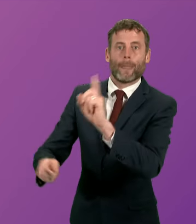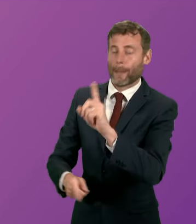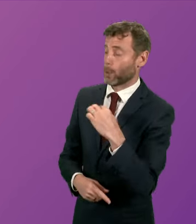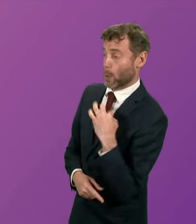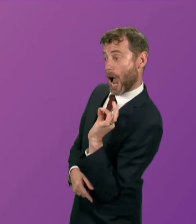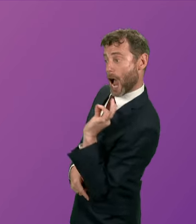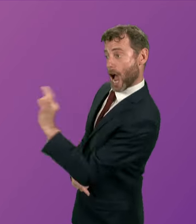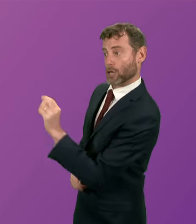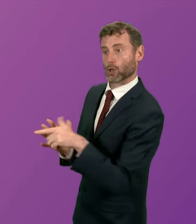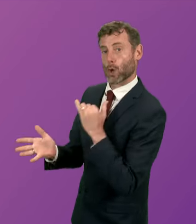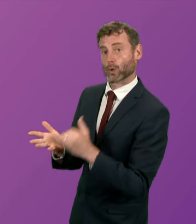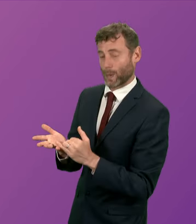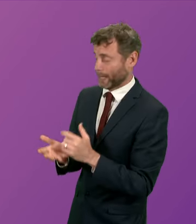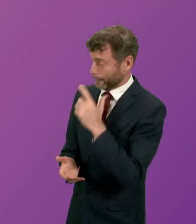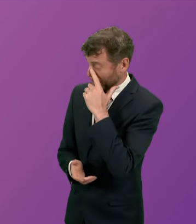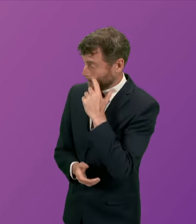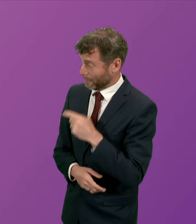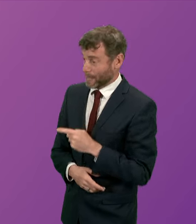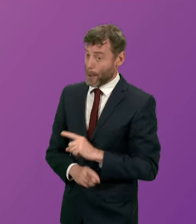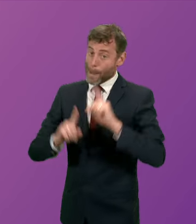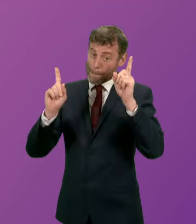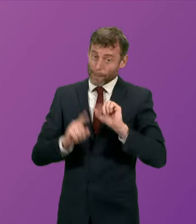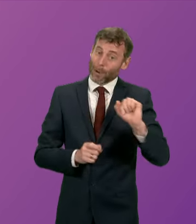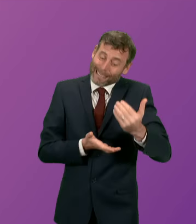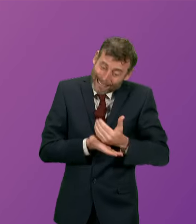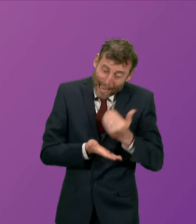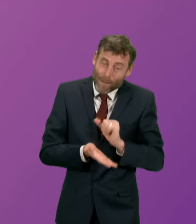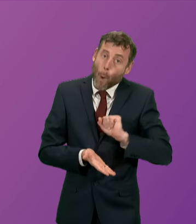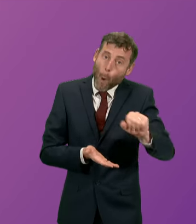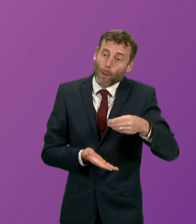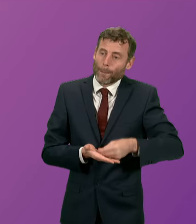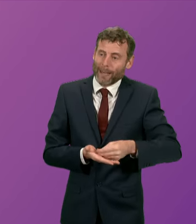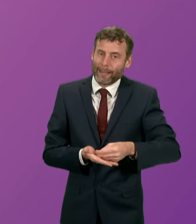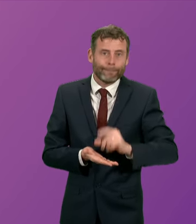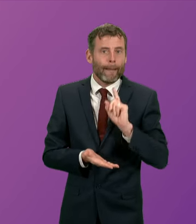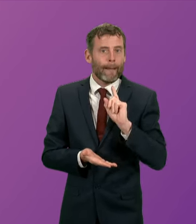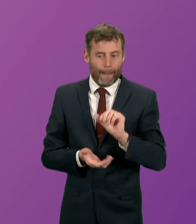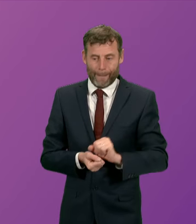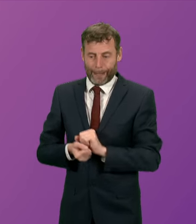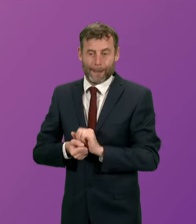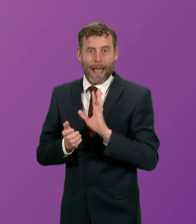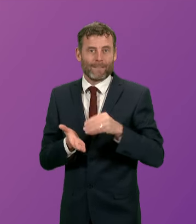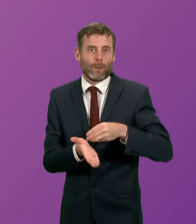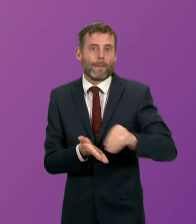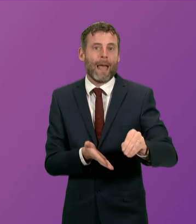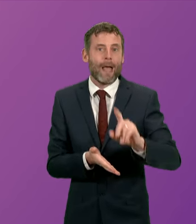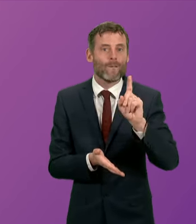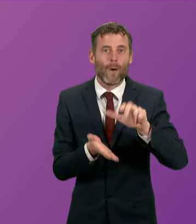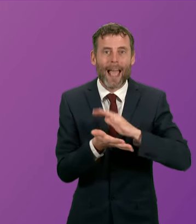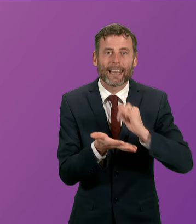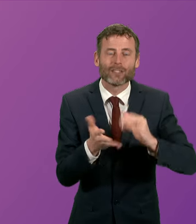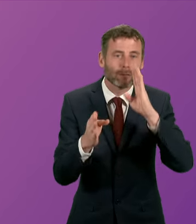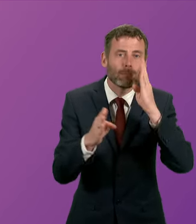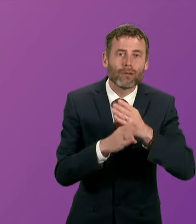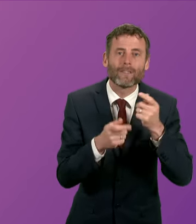much people have had to find from their savings or borrow from friends in order to pay for NHS... pay for private treatment